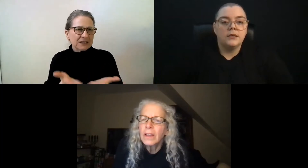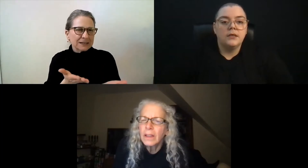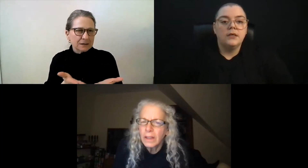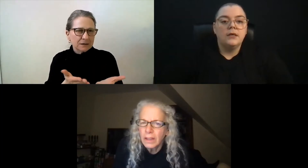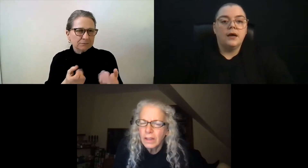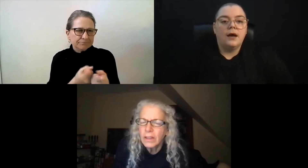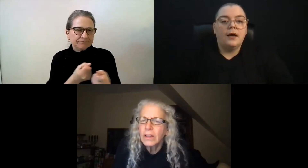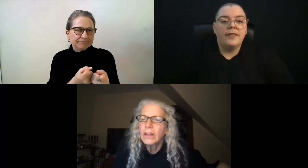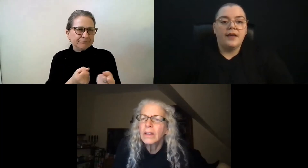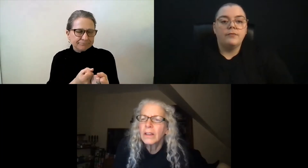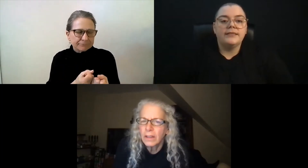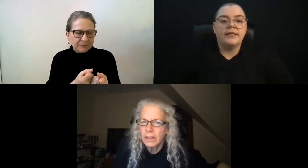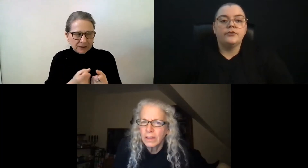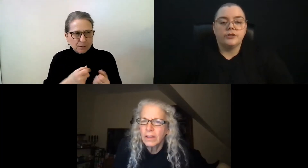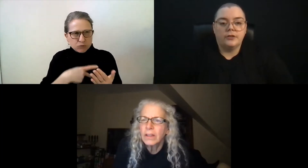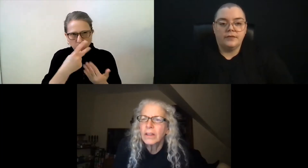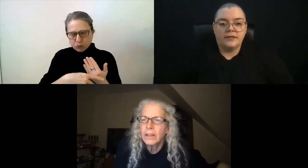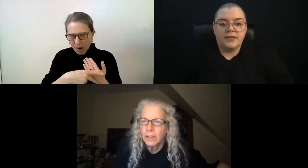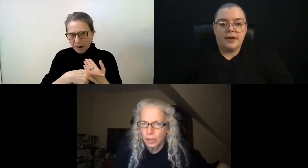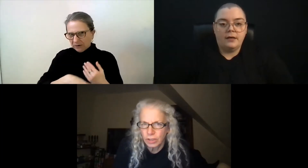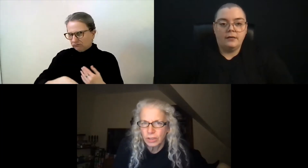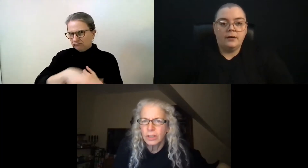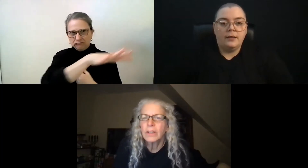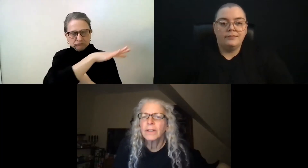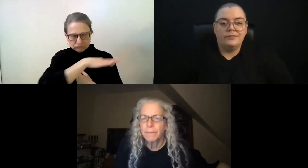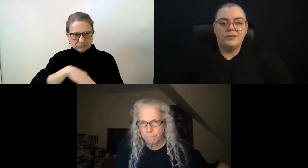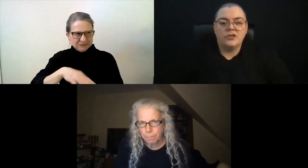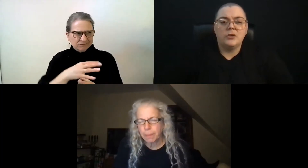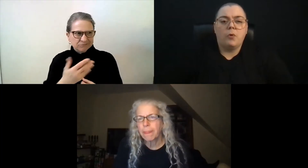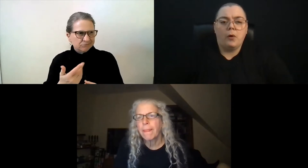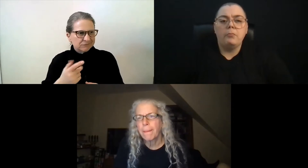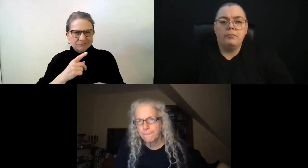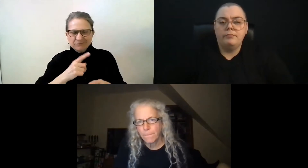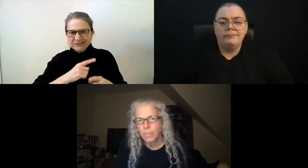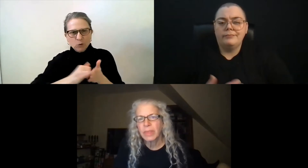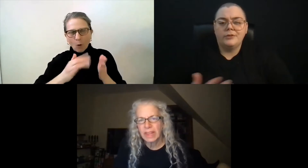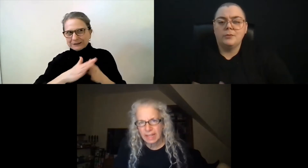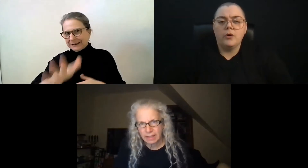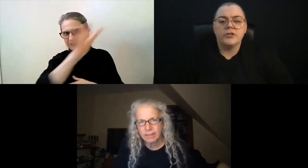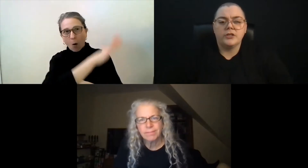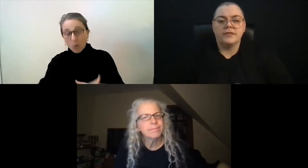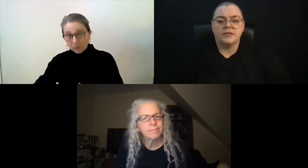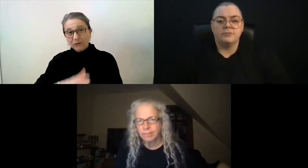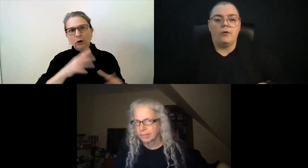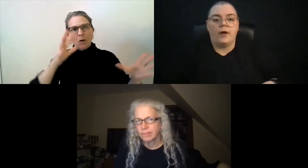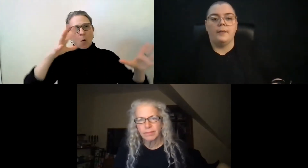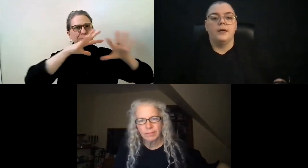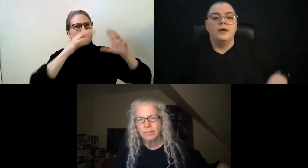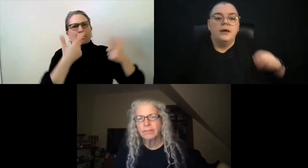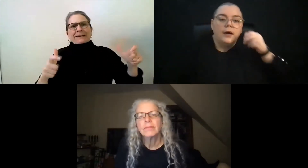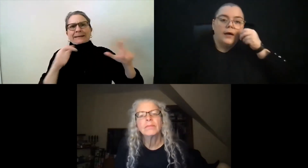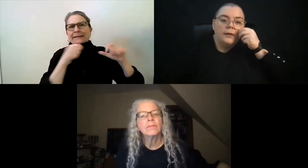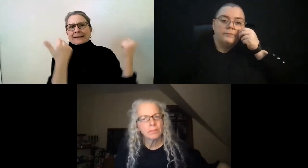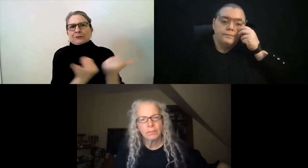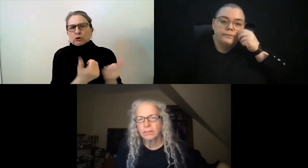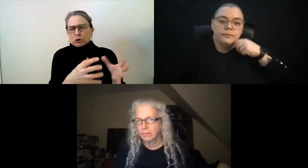and they had residential services there. It was a support, support services program